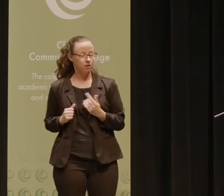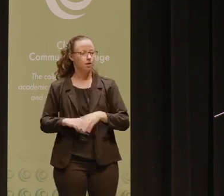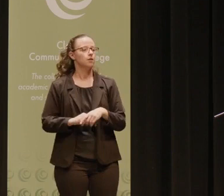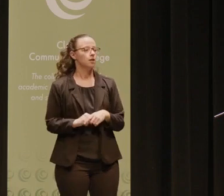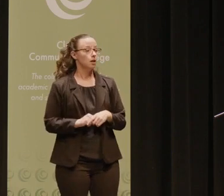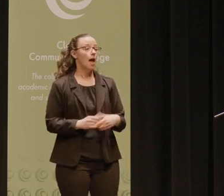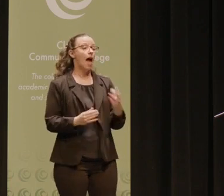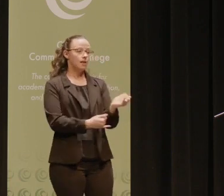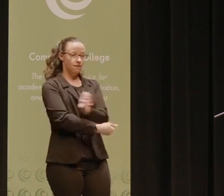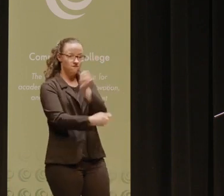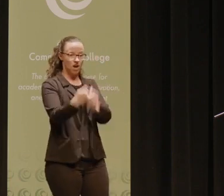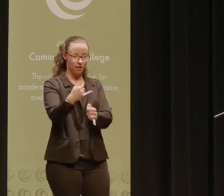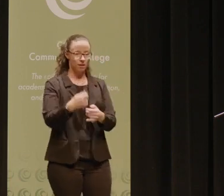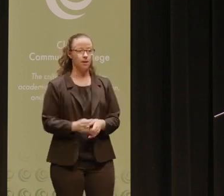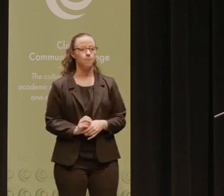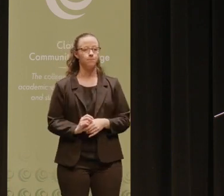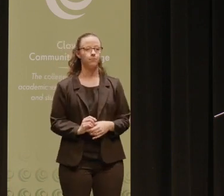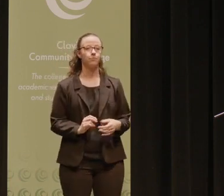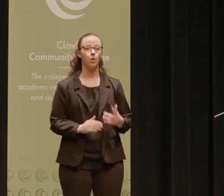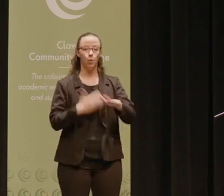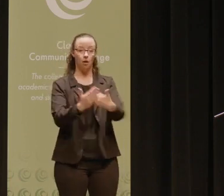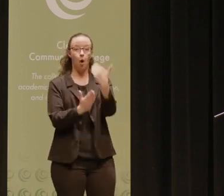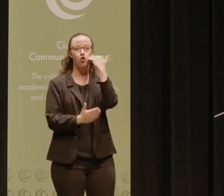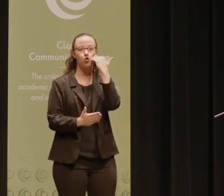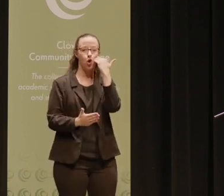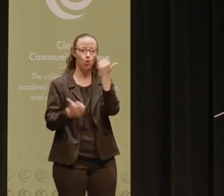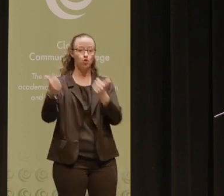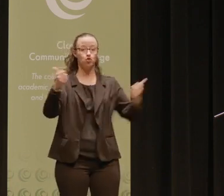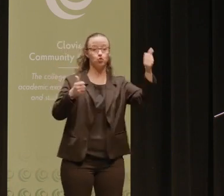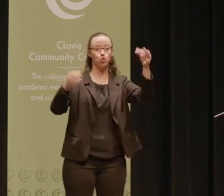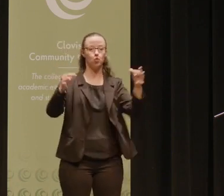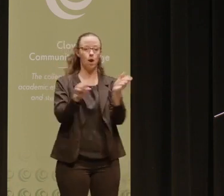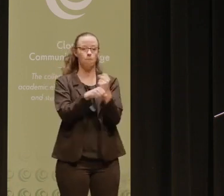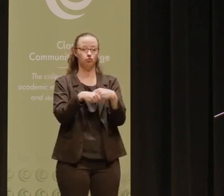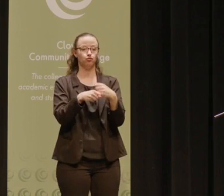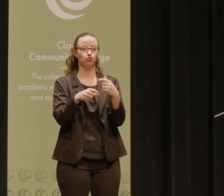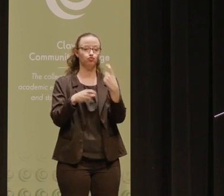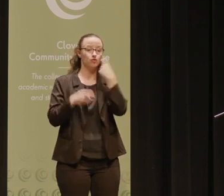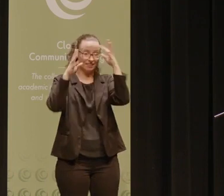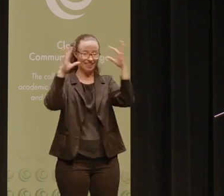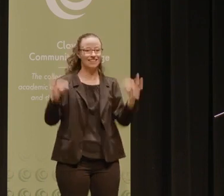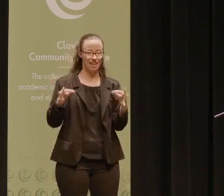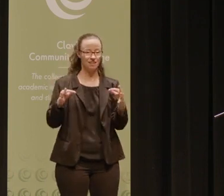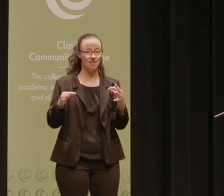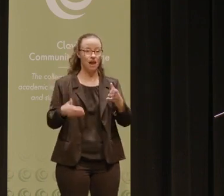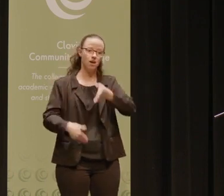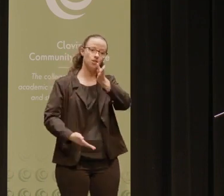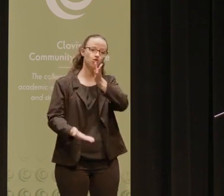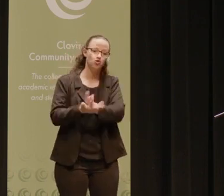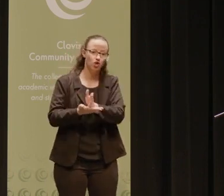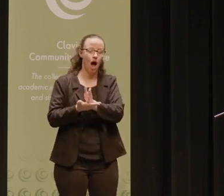And then finally, we all know that the Supreme Court has made some recent rulings that that have gutted reproductive rights